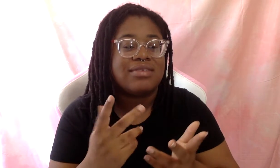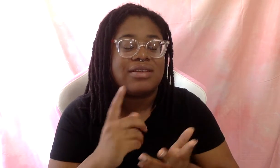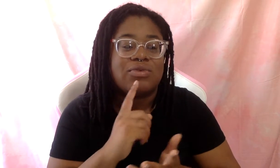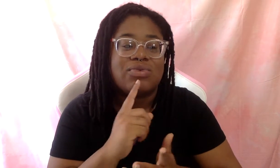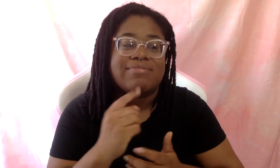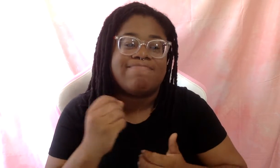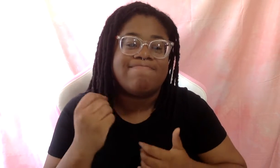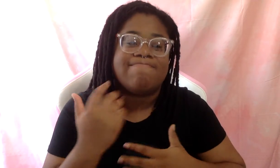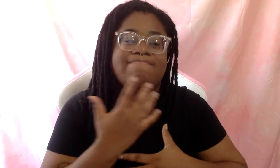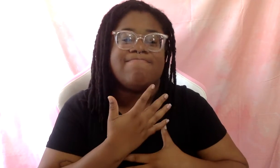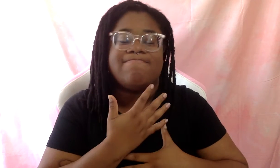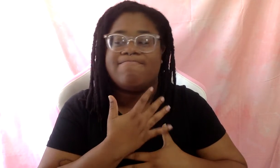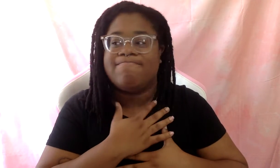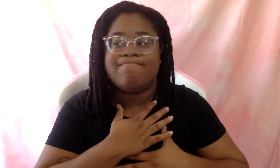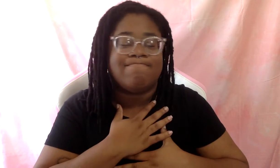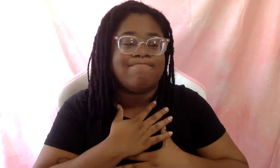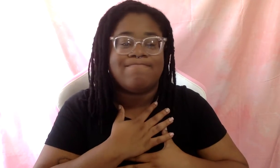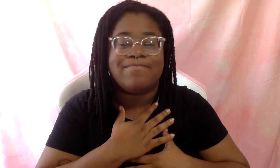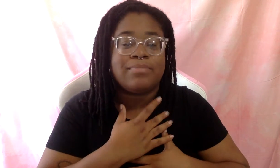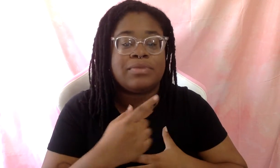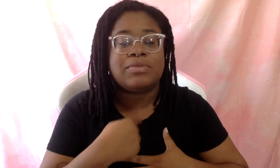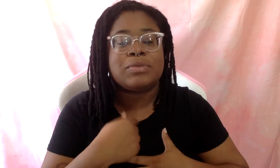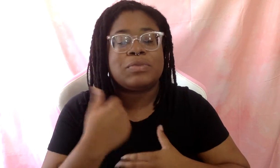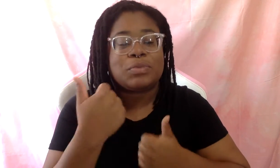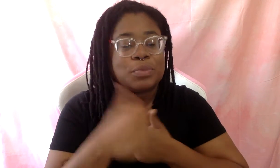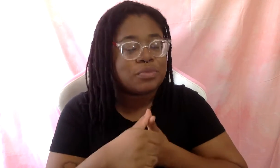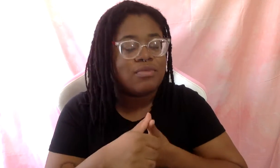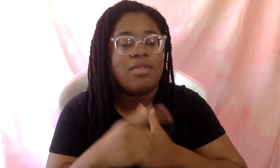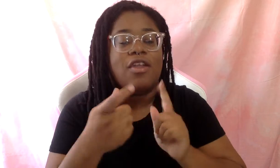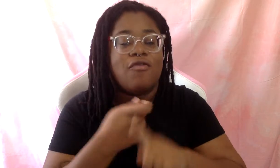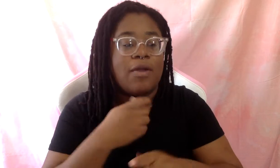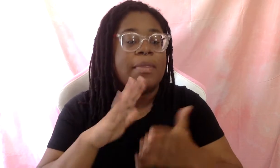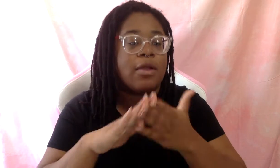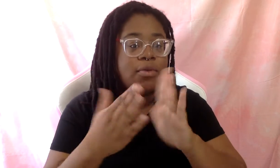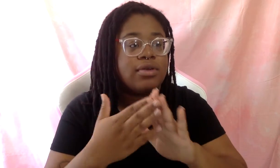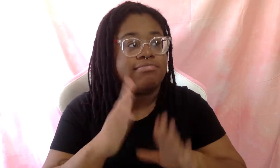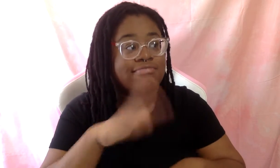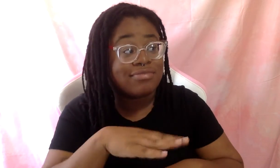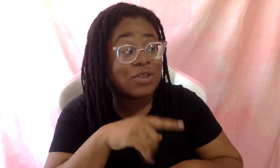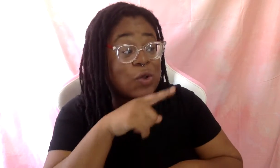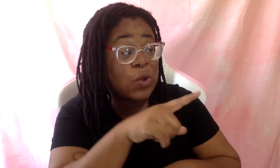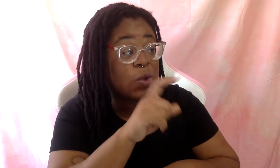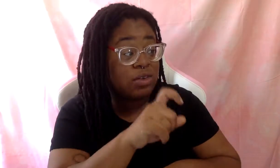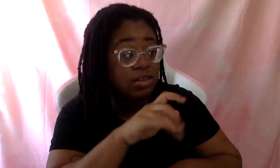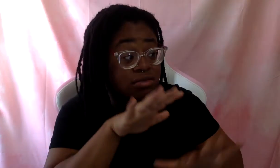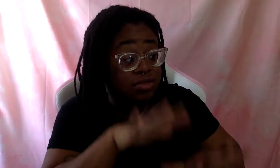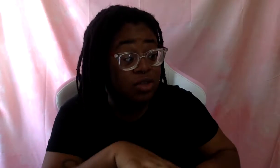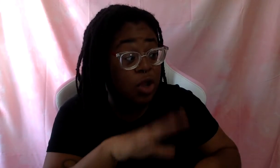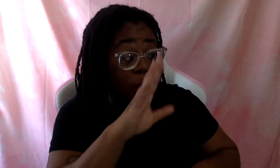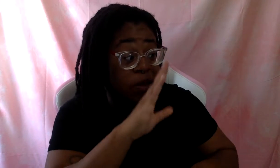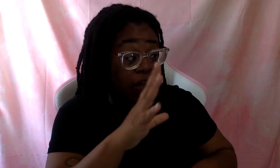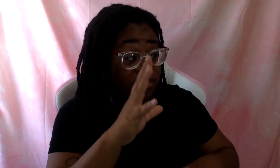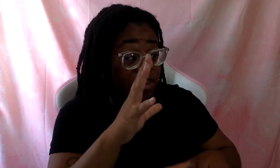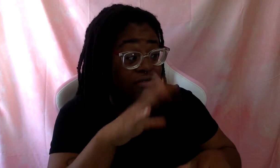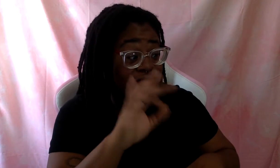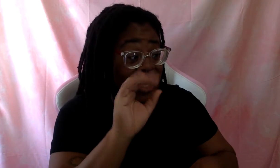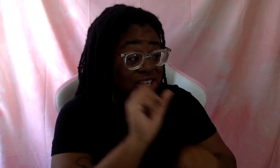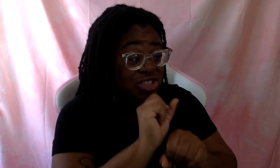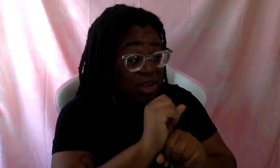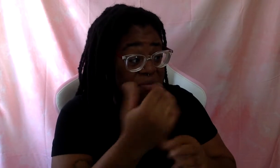to that are just like, I remember getting people from the community saying like, Hey, you need to pipe down or you'll never find a job again. Like you need to pipe